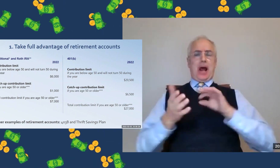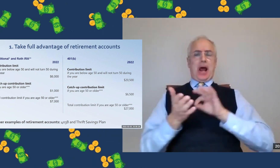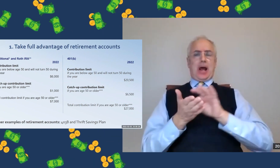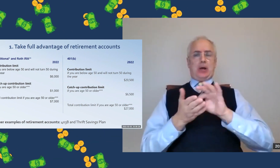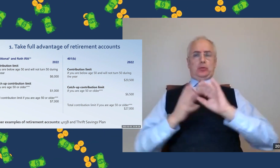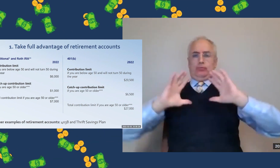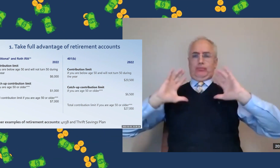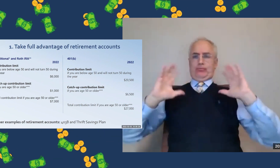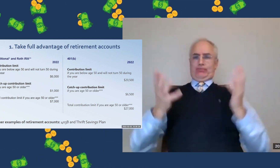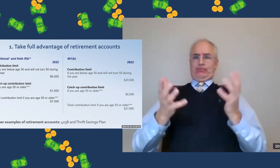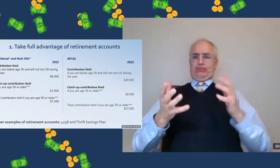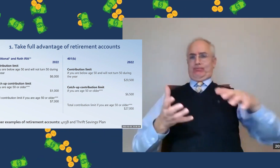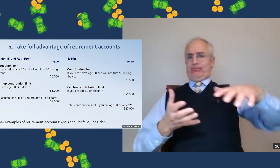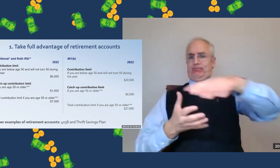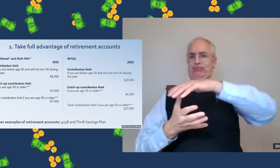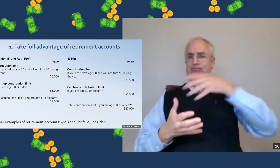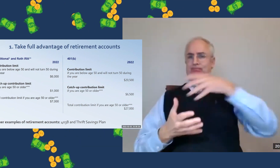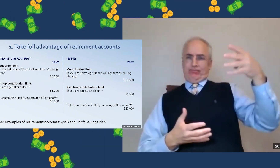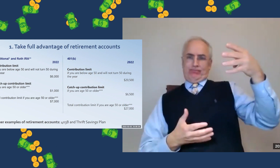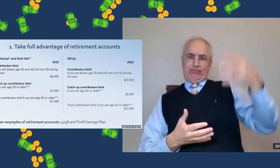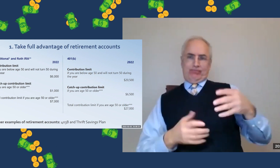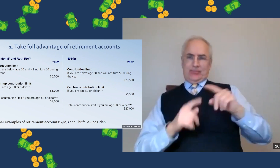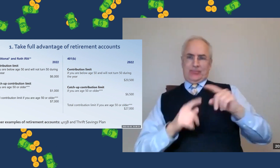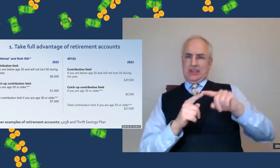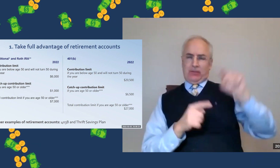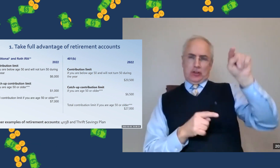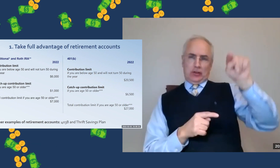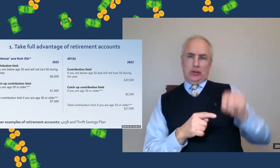These are all under the umbrella of retirement accounts.